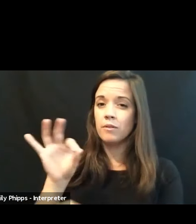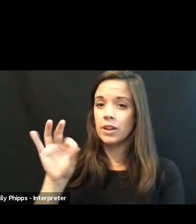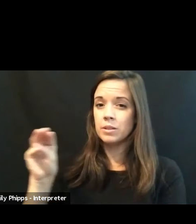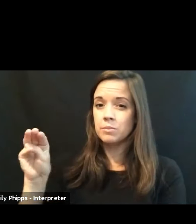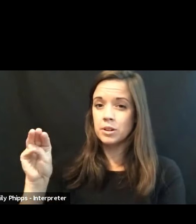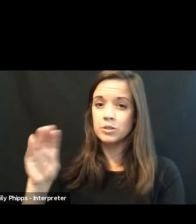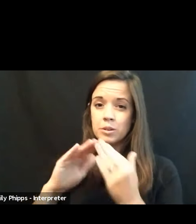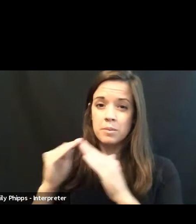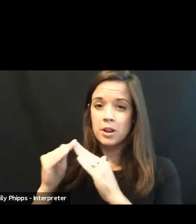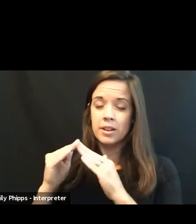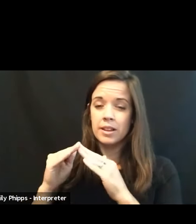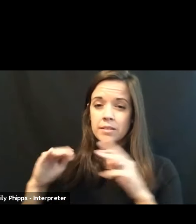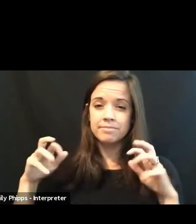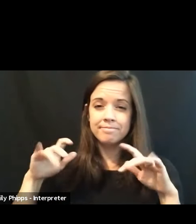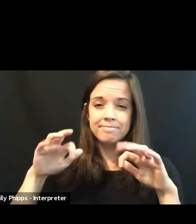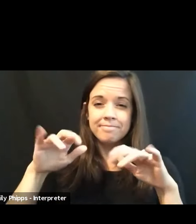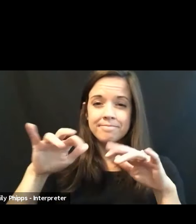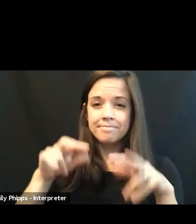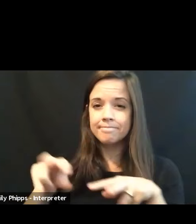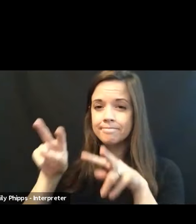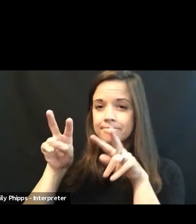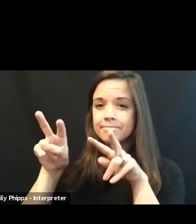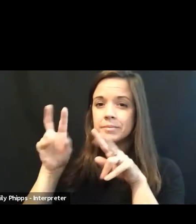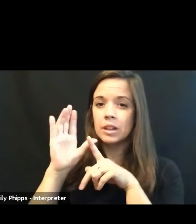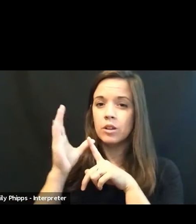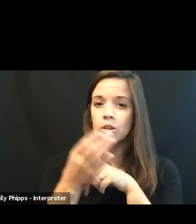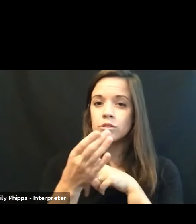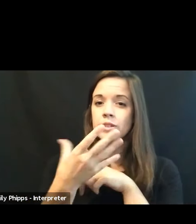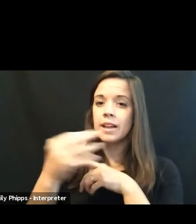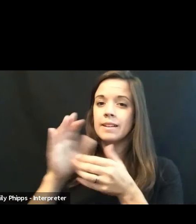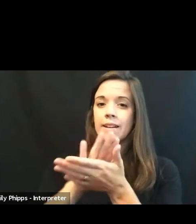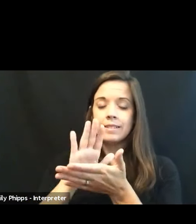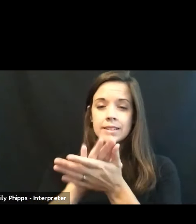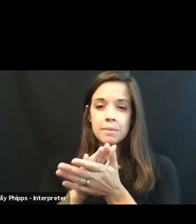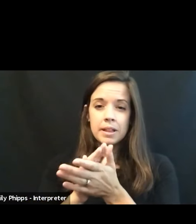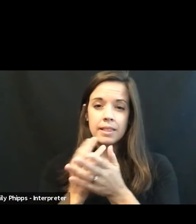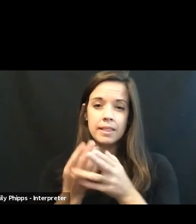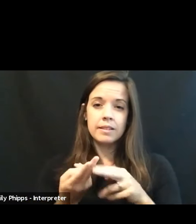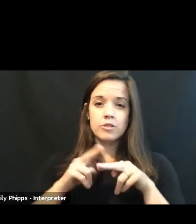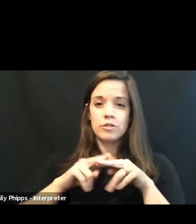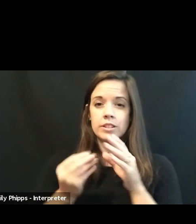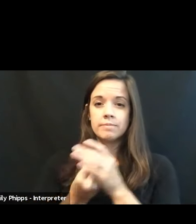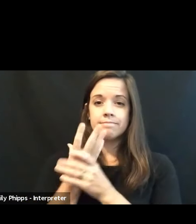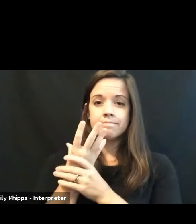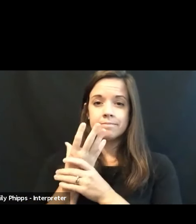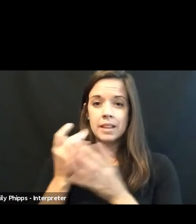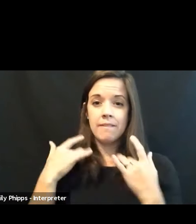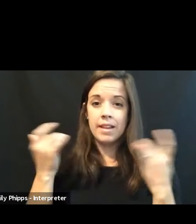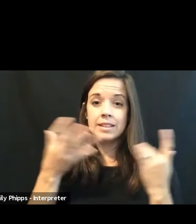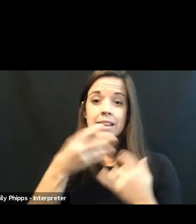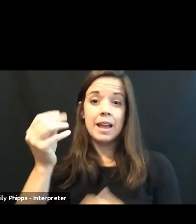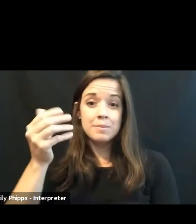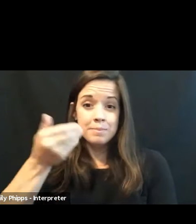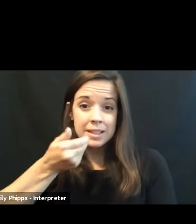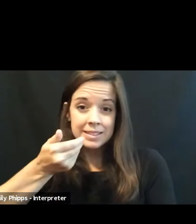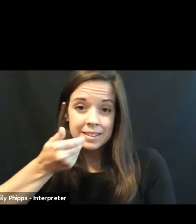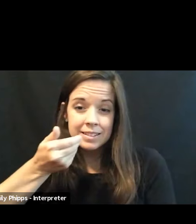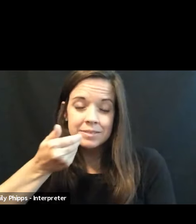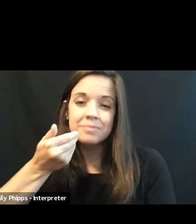for culturally and academically enriching events and pizza weekly during the academic year.